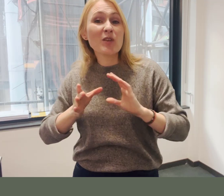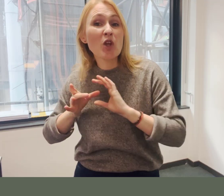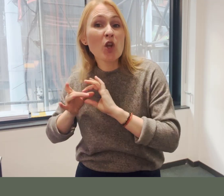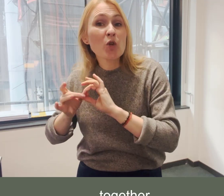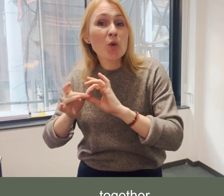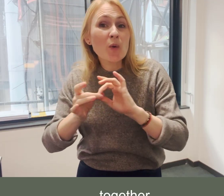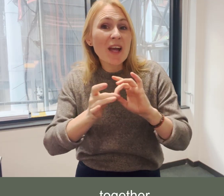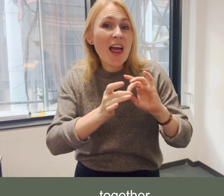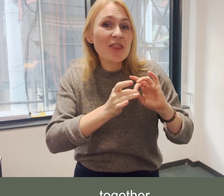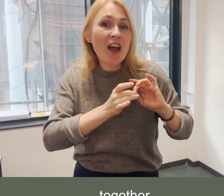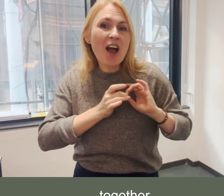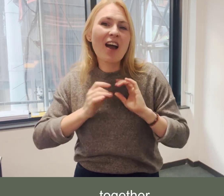It's